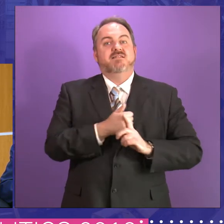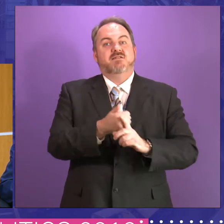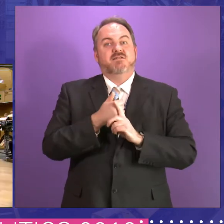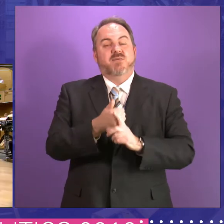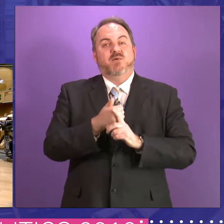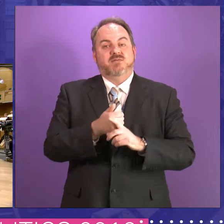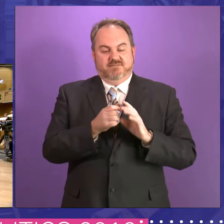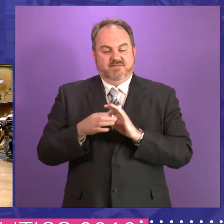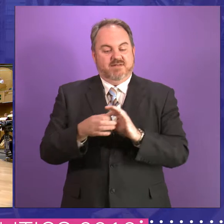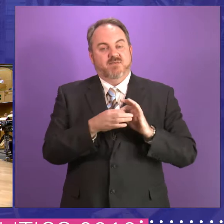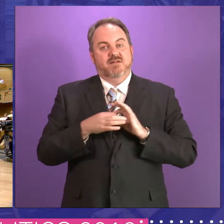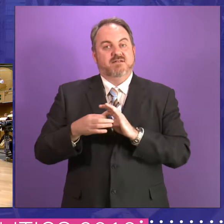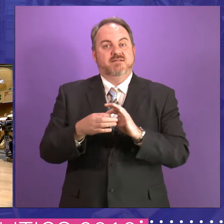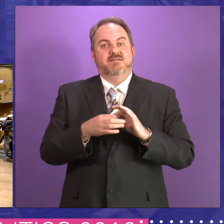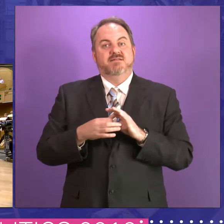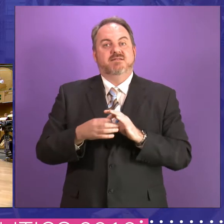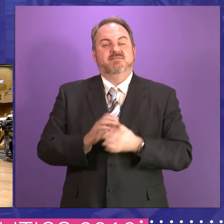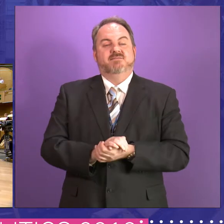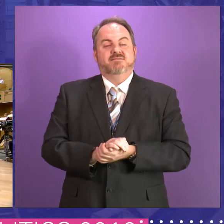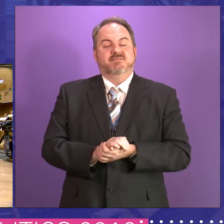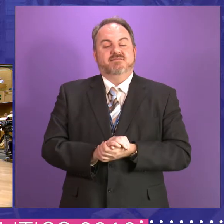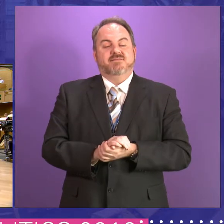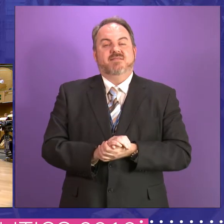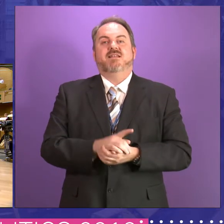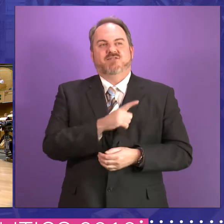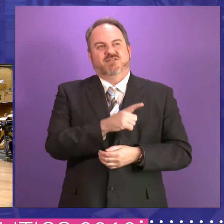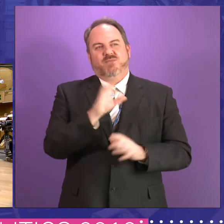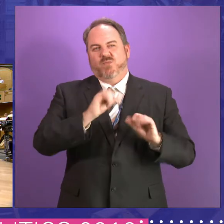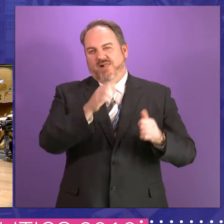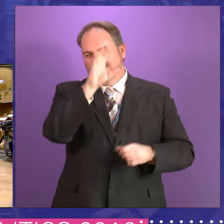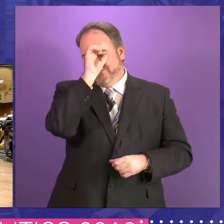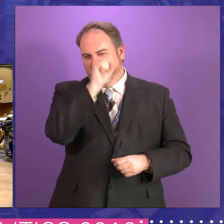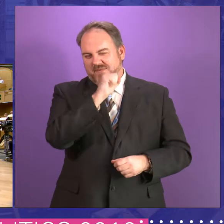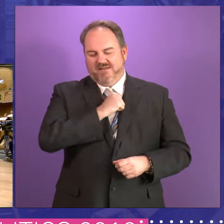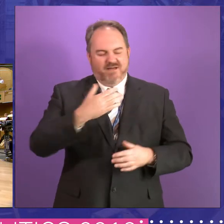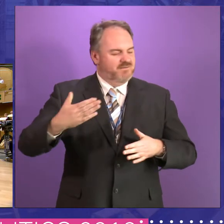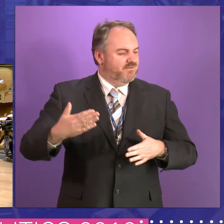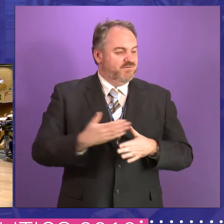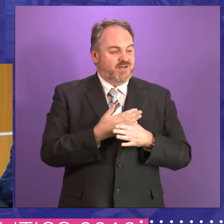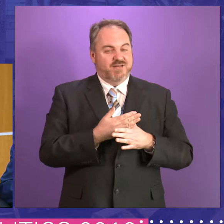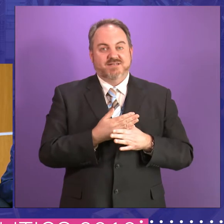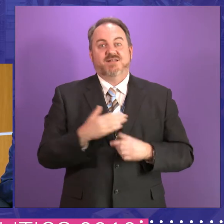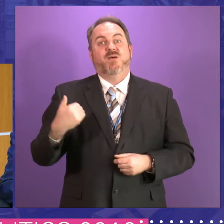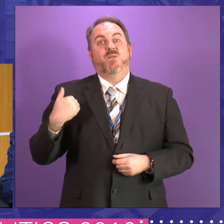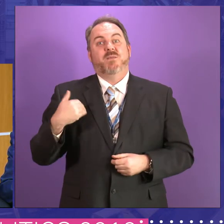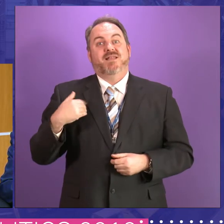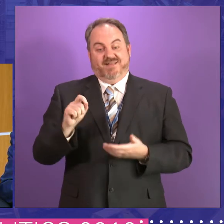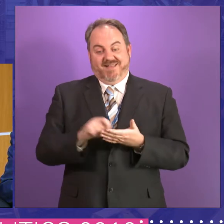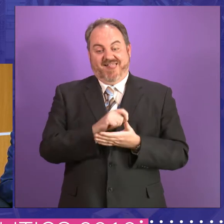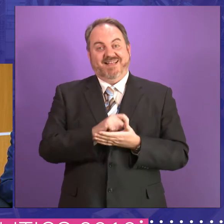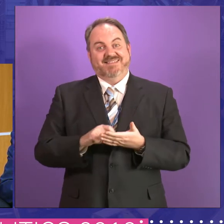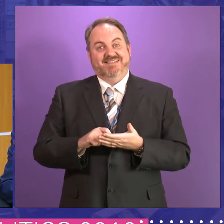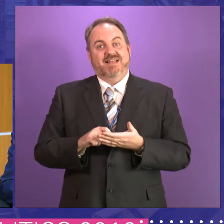actually keep the place functioning. But perhaps it's still best and most affectionately remembered as our first and only woman ever elected